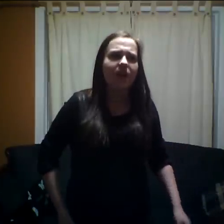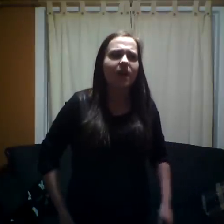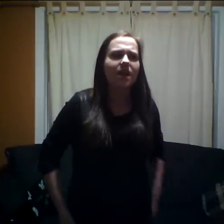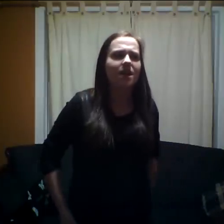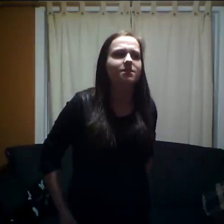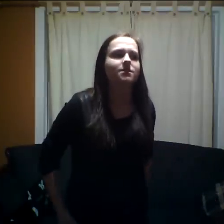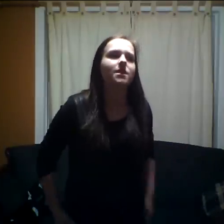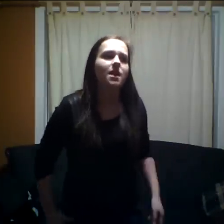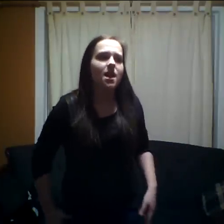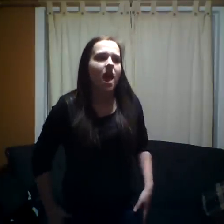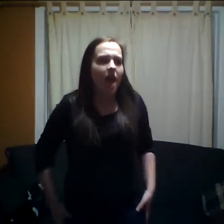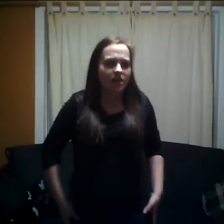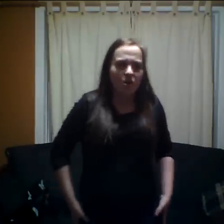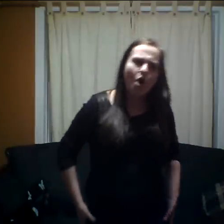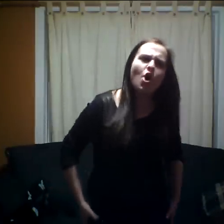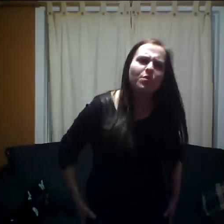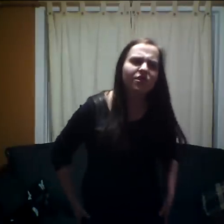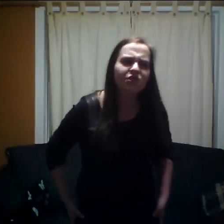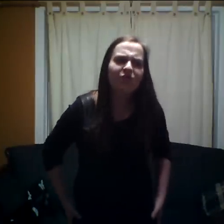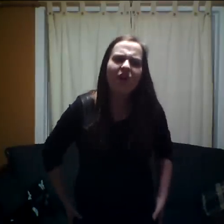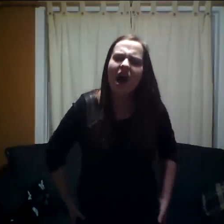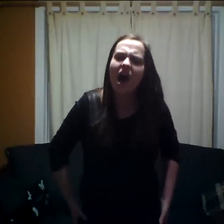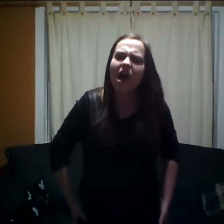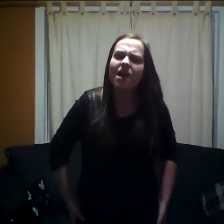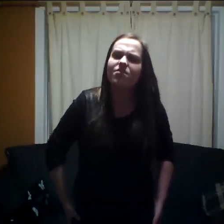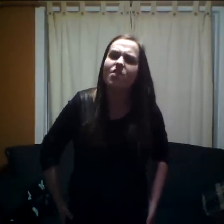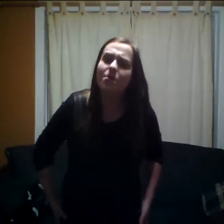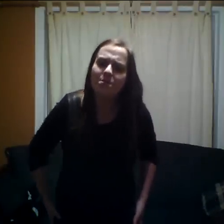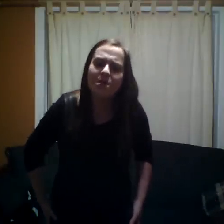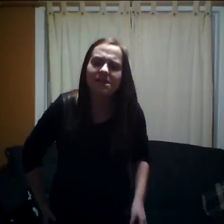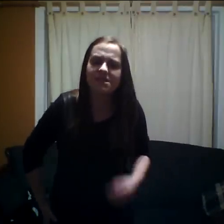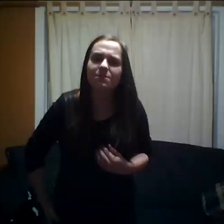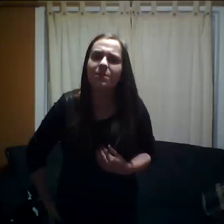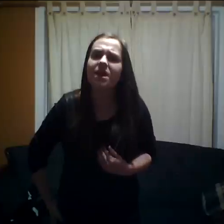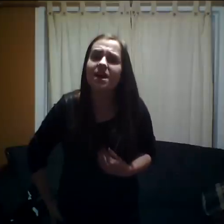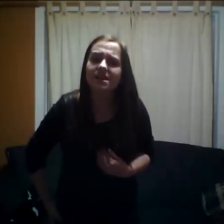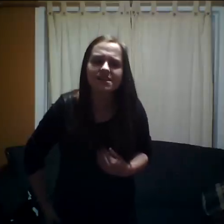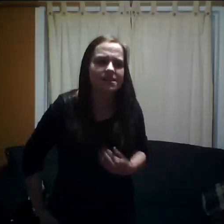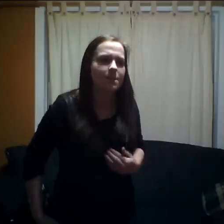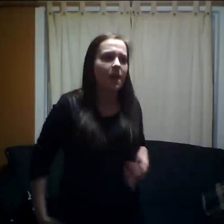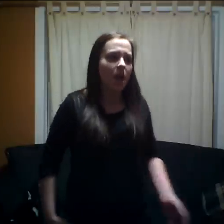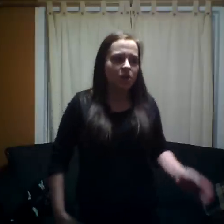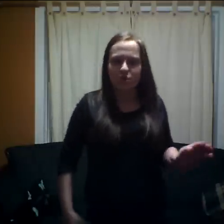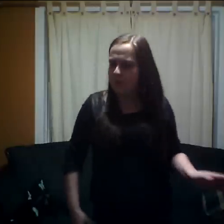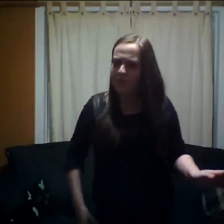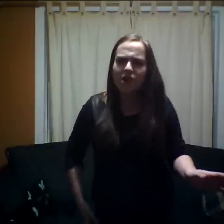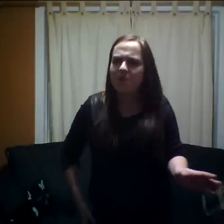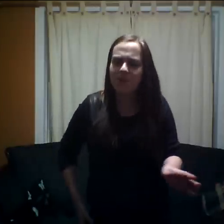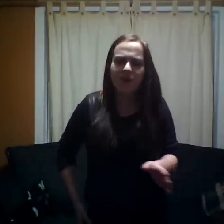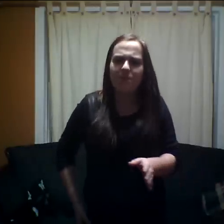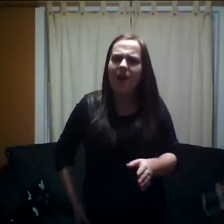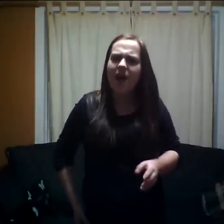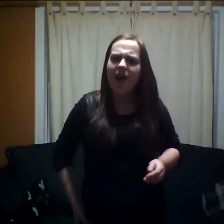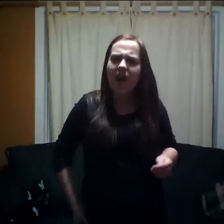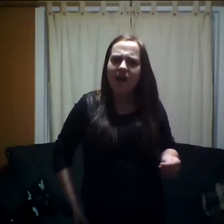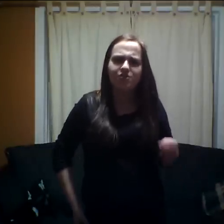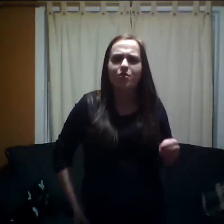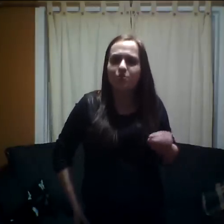And hope that you find the missing piece to bring me back to